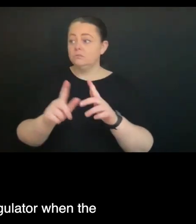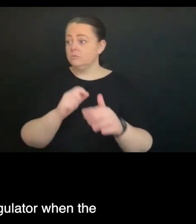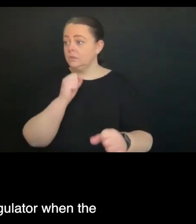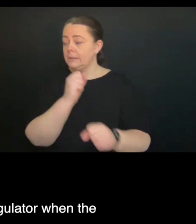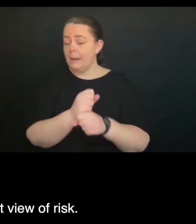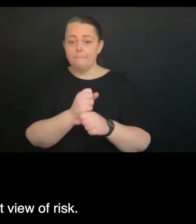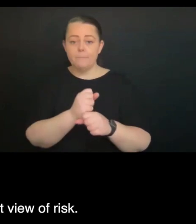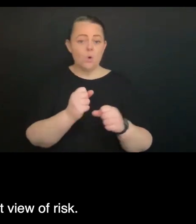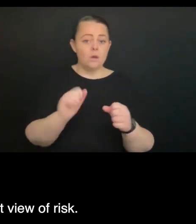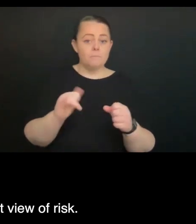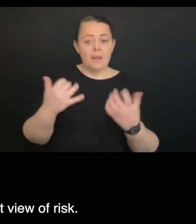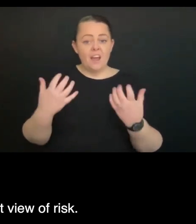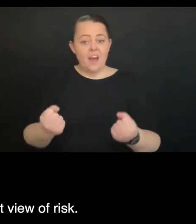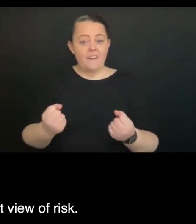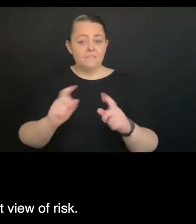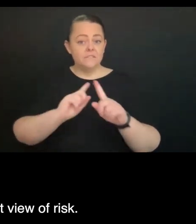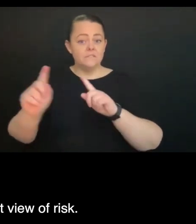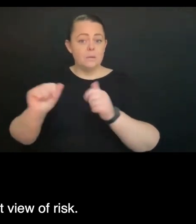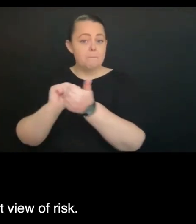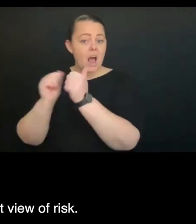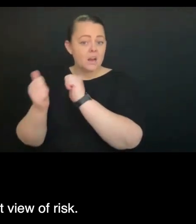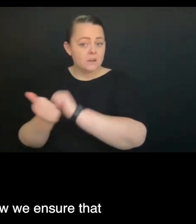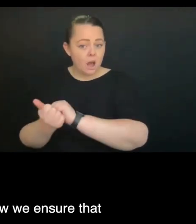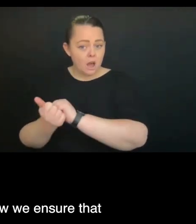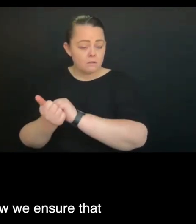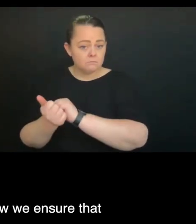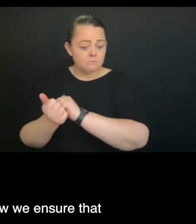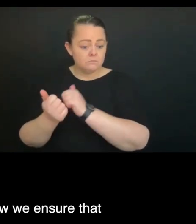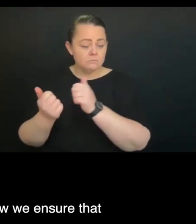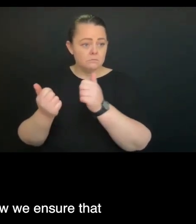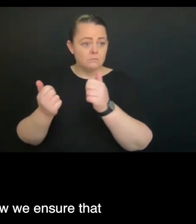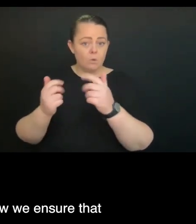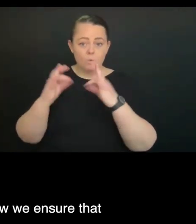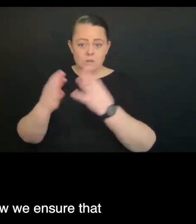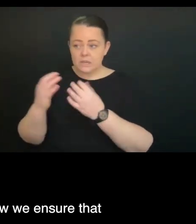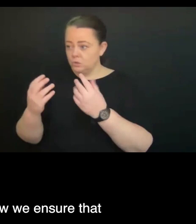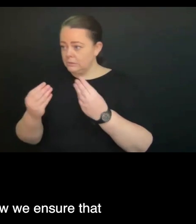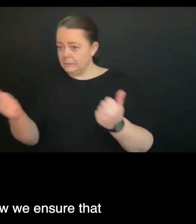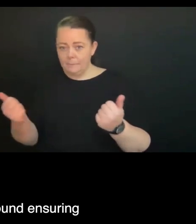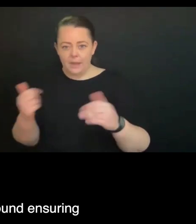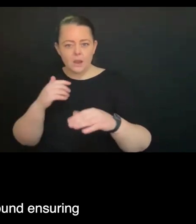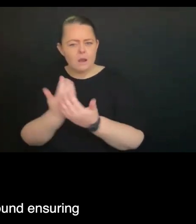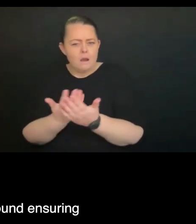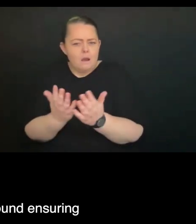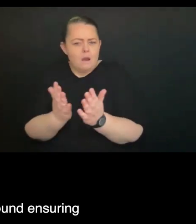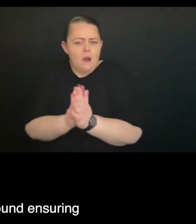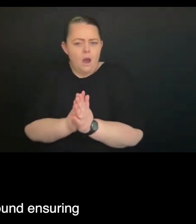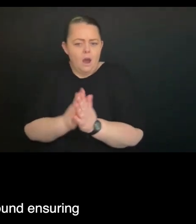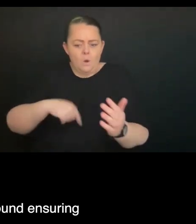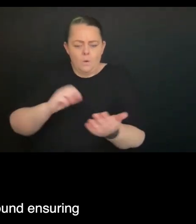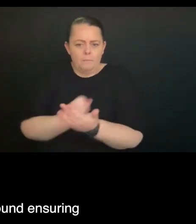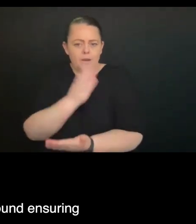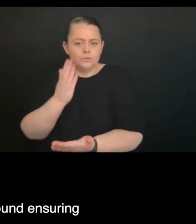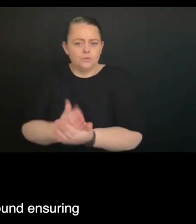the regulator when the regulator might take a different view of risk. Do you have thoughts, Josh, on how we ensure that we kind of deliver the policy